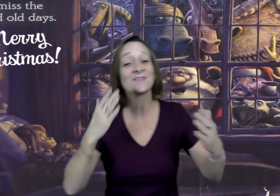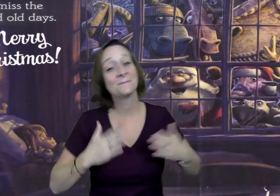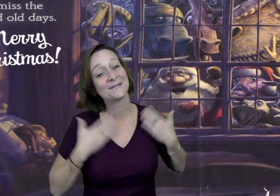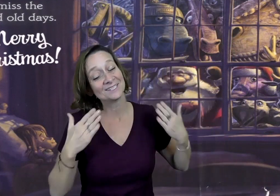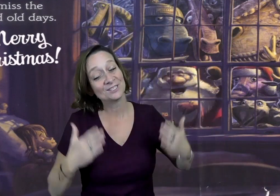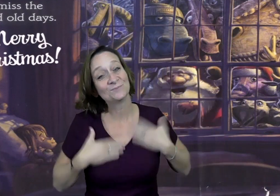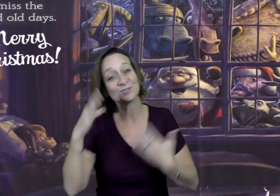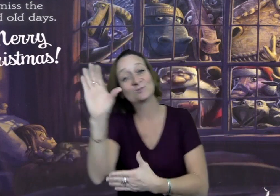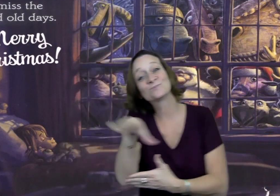Merry Christmas.